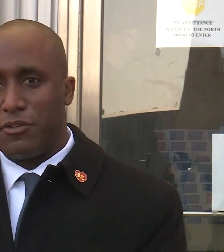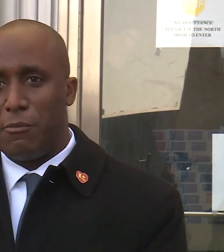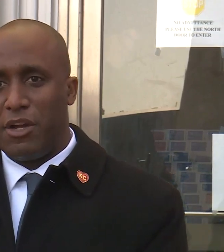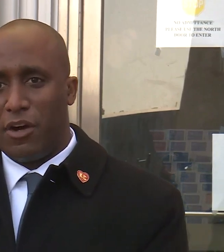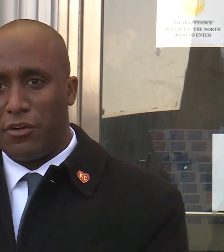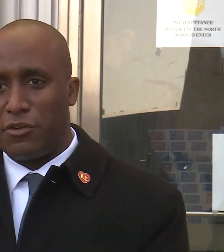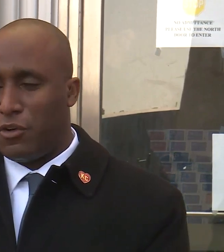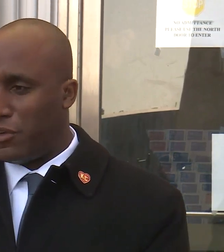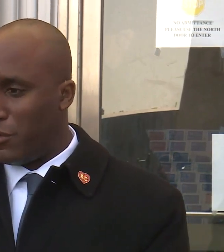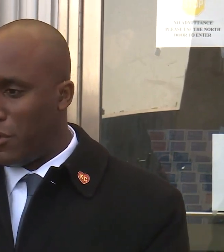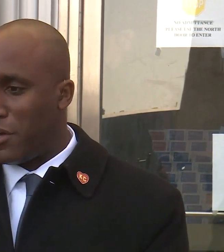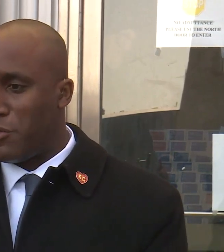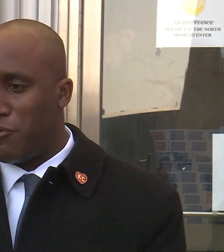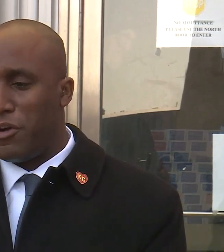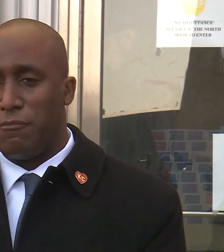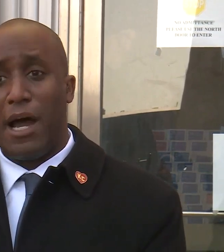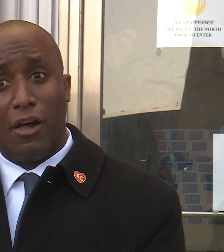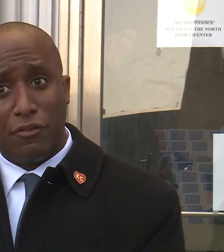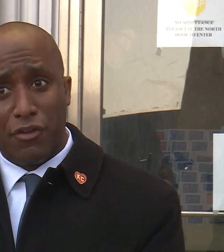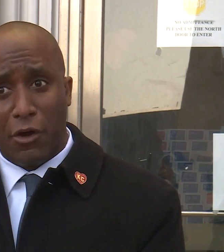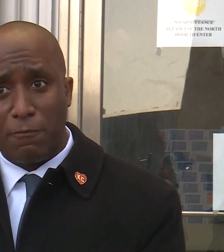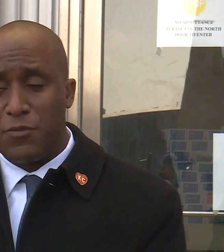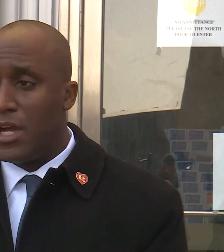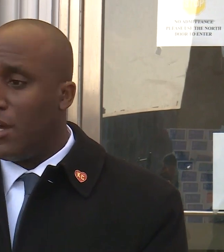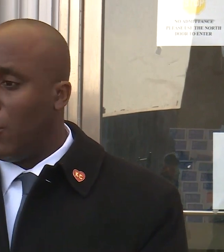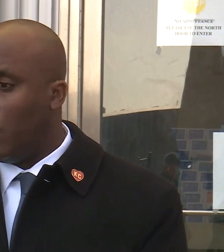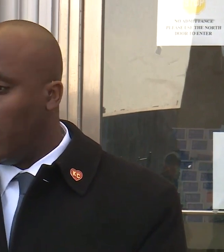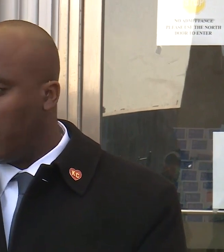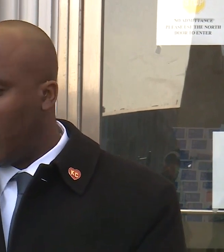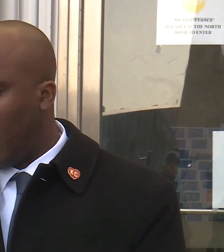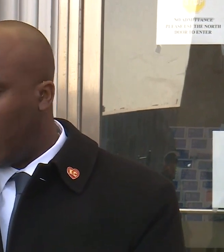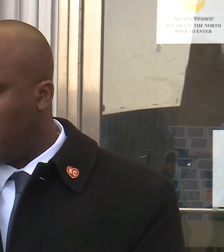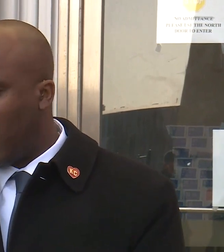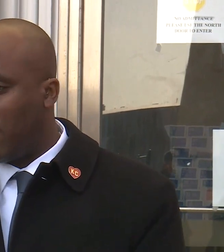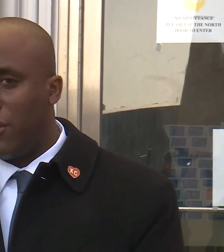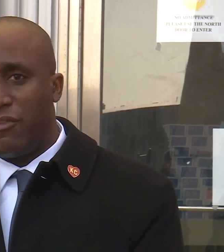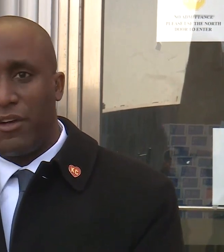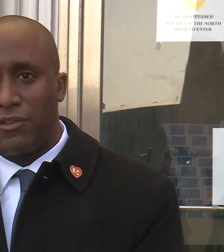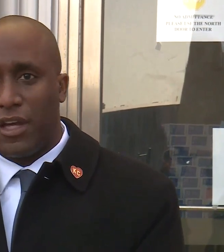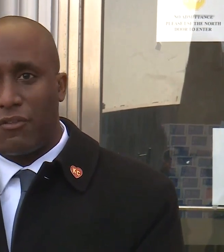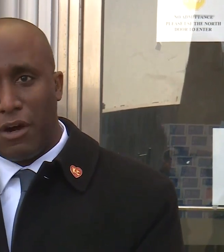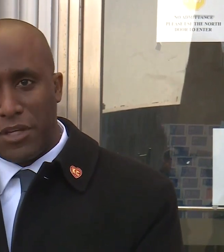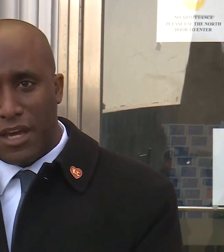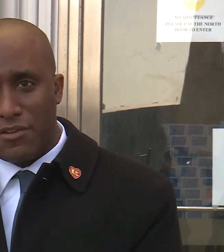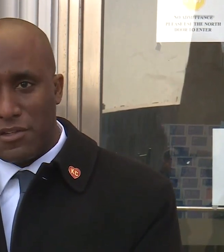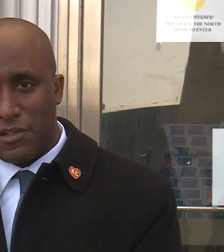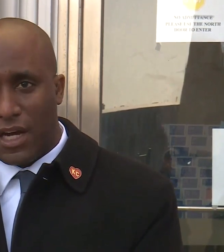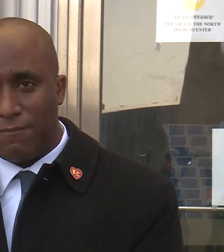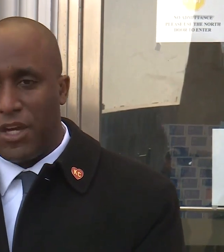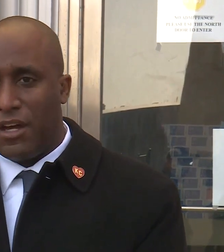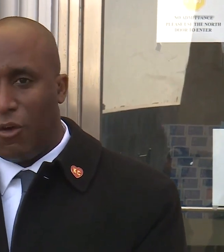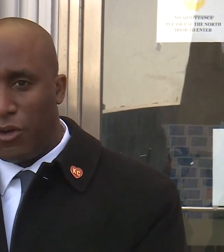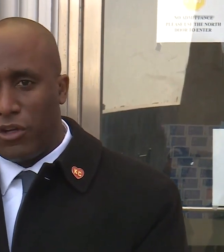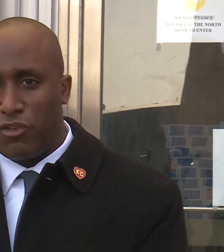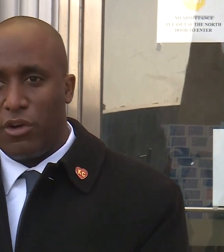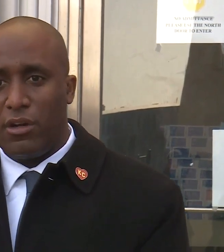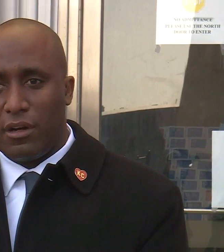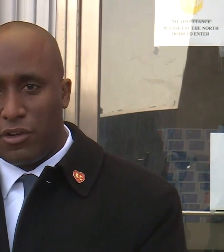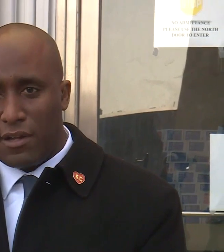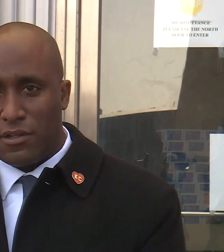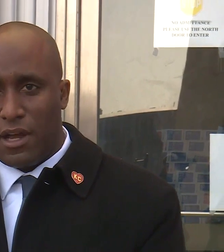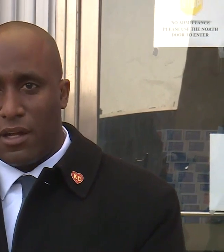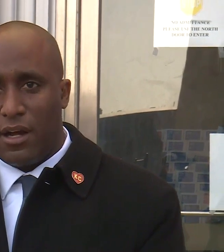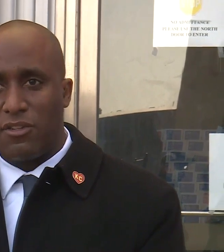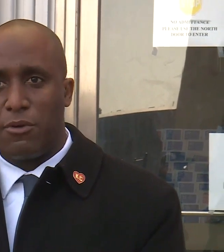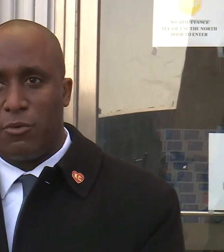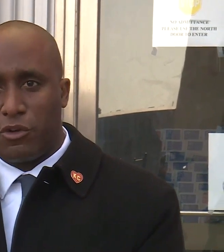encapsulates so many of our concerns. was talking to a friend of mine on the phone whose relative fell sick from the Kansas side, originally treated